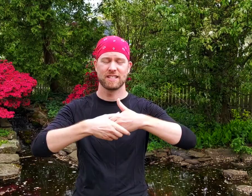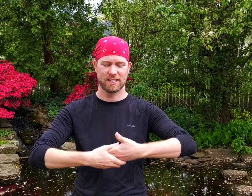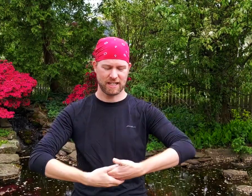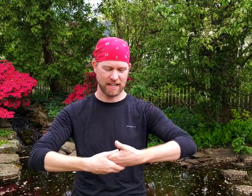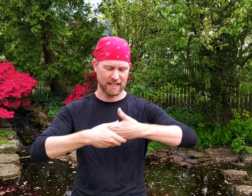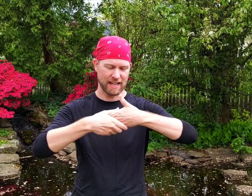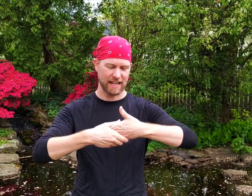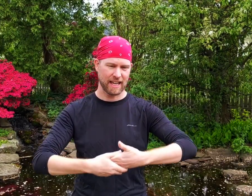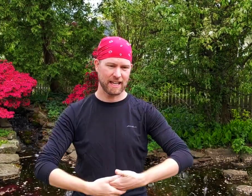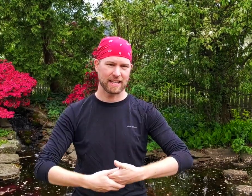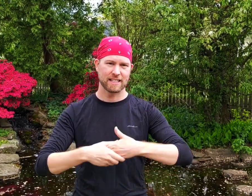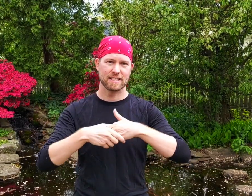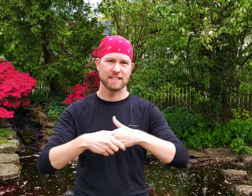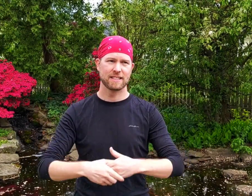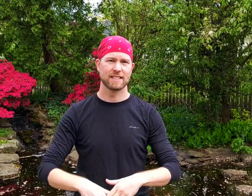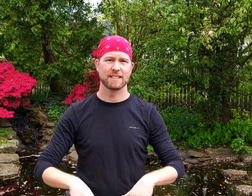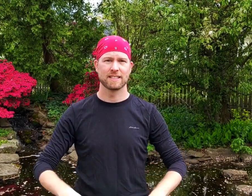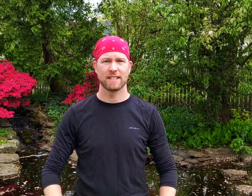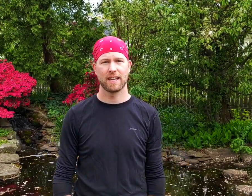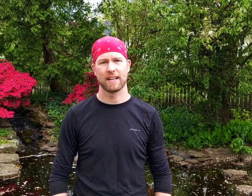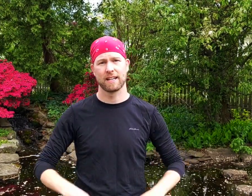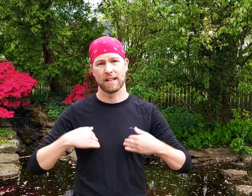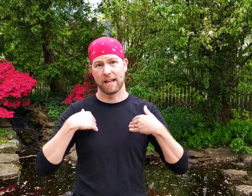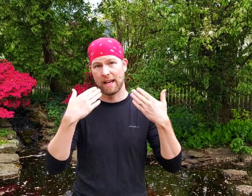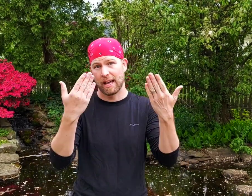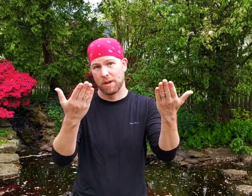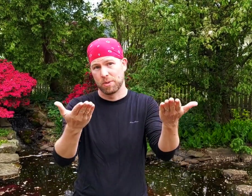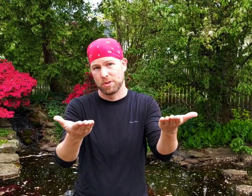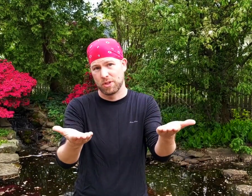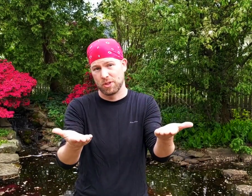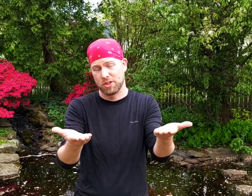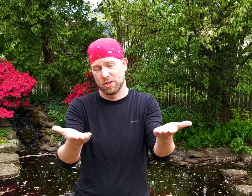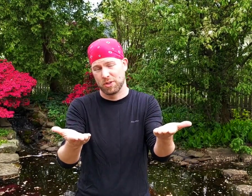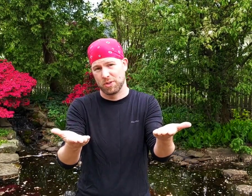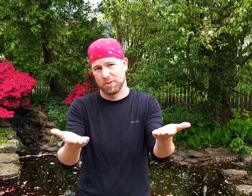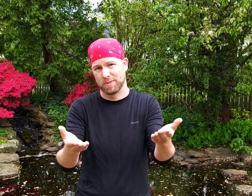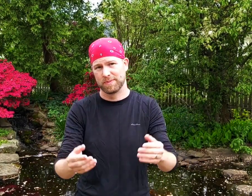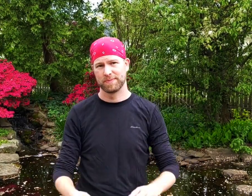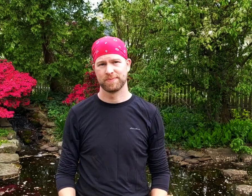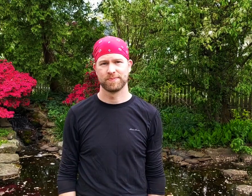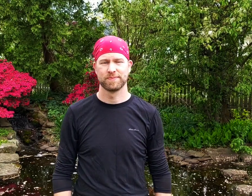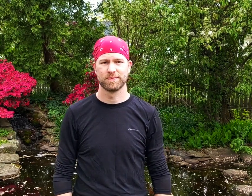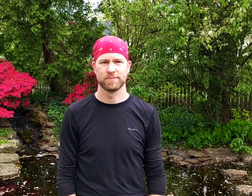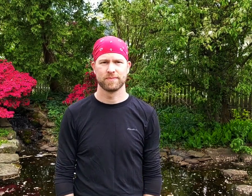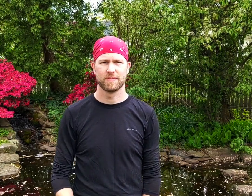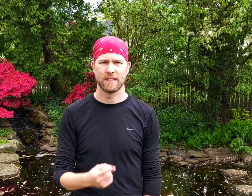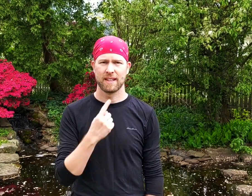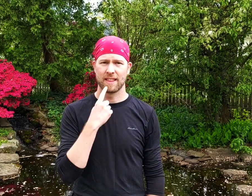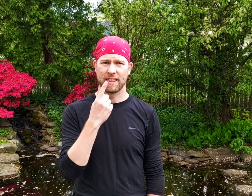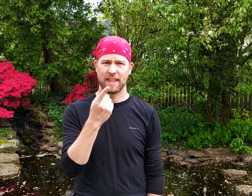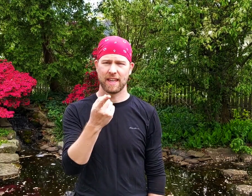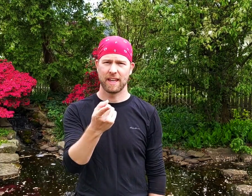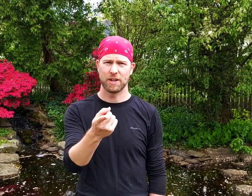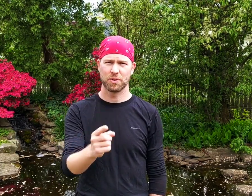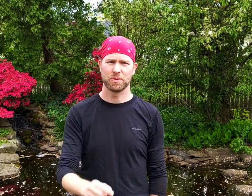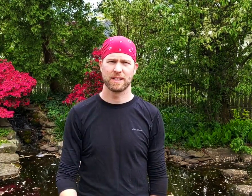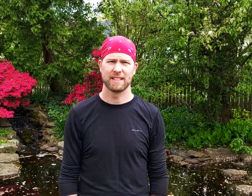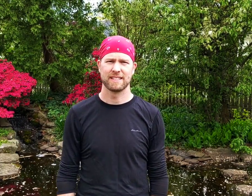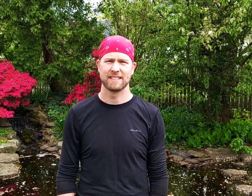shaking hands, saying how do you do, they're really